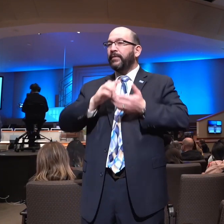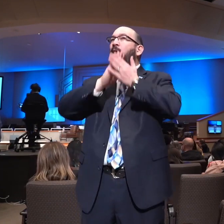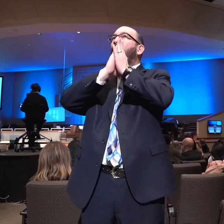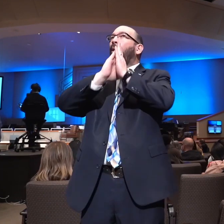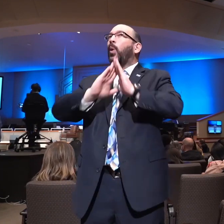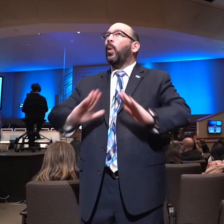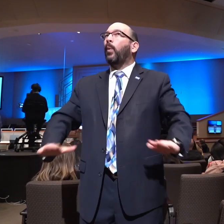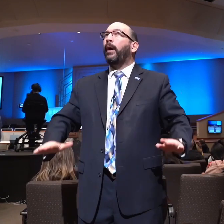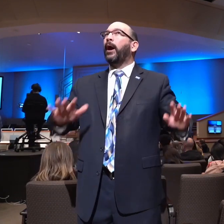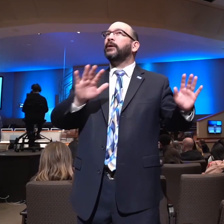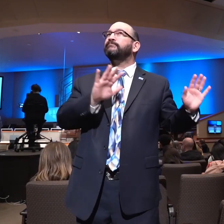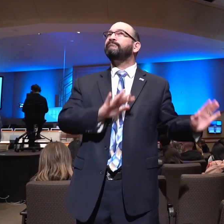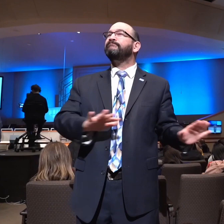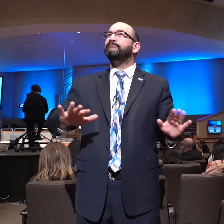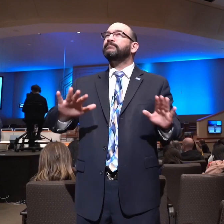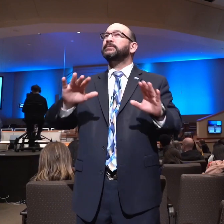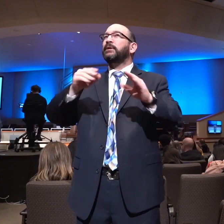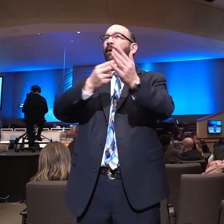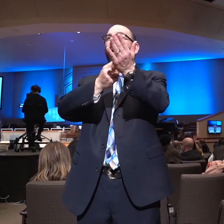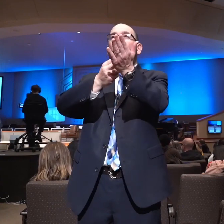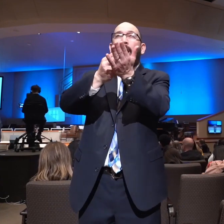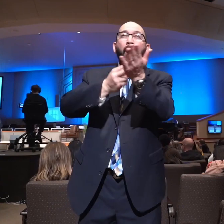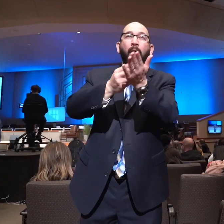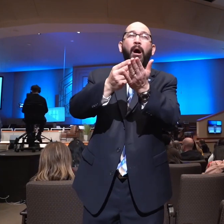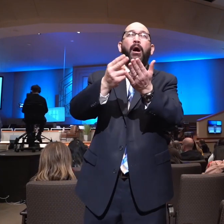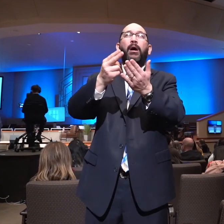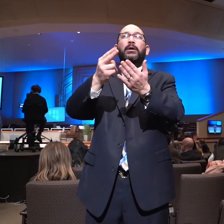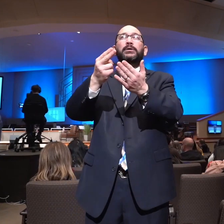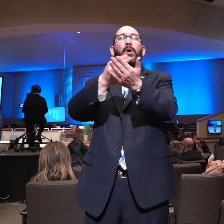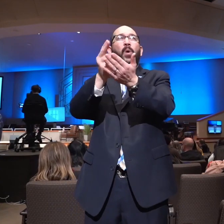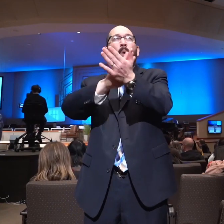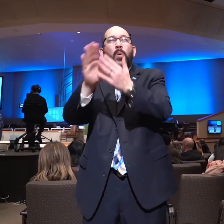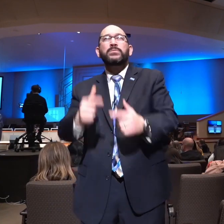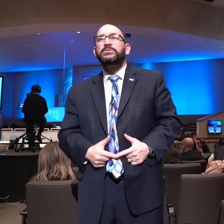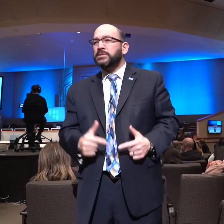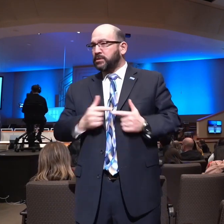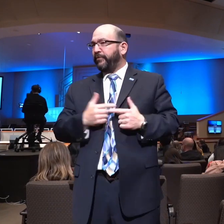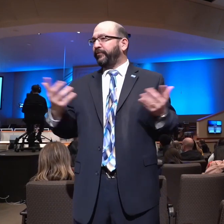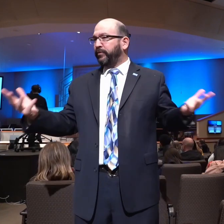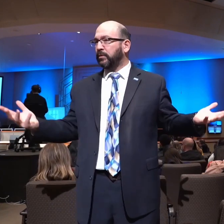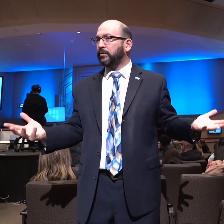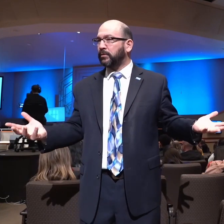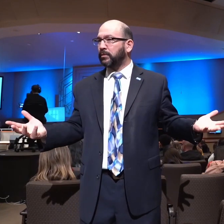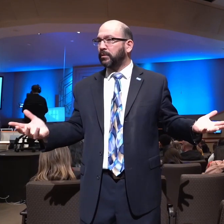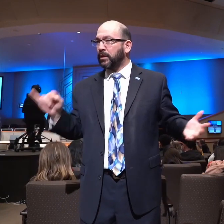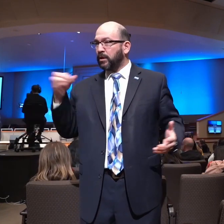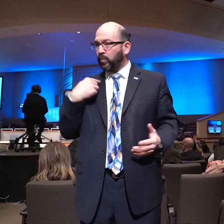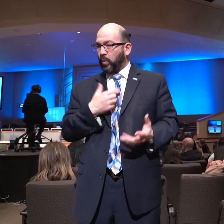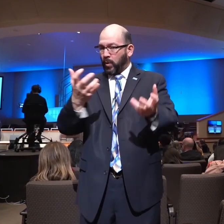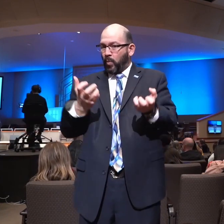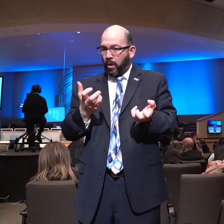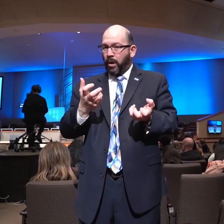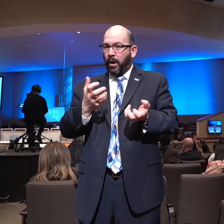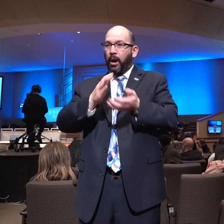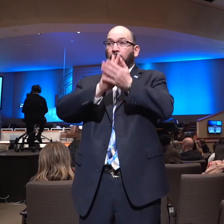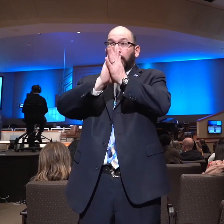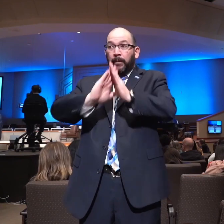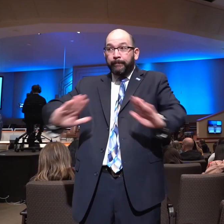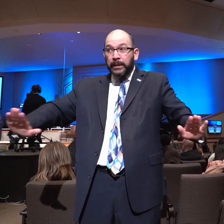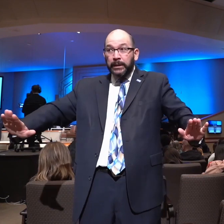all godliness and honesty. You see, if we're going to have a quiet life, a tranquil life, it's because we